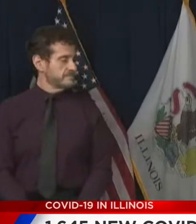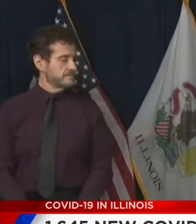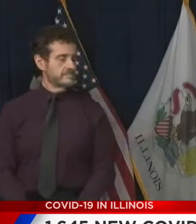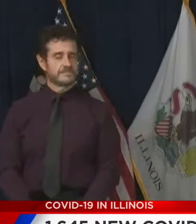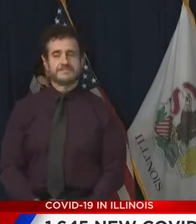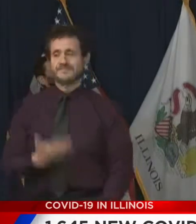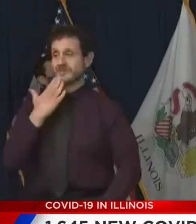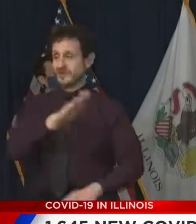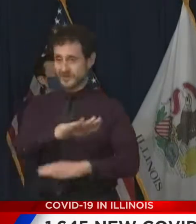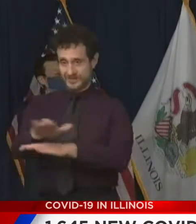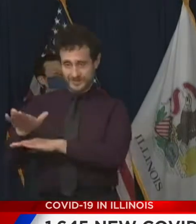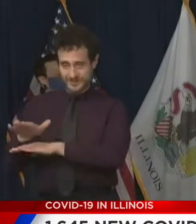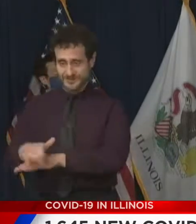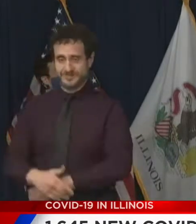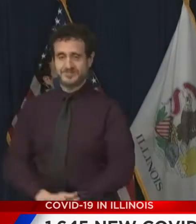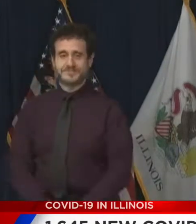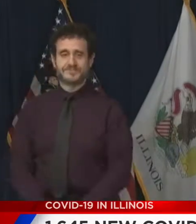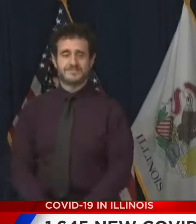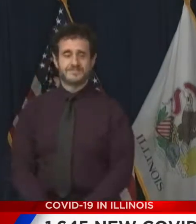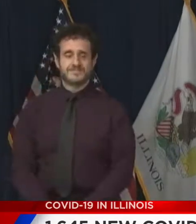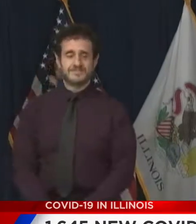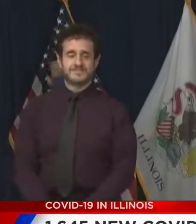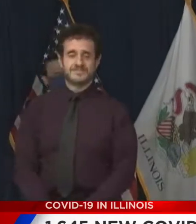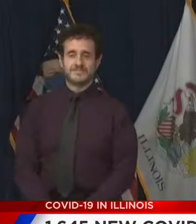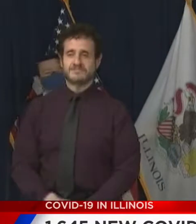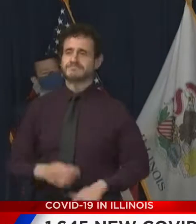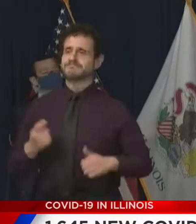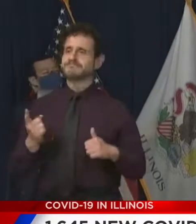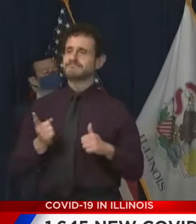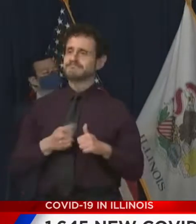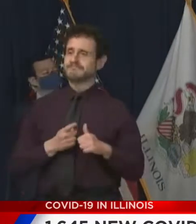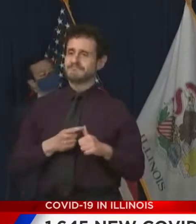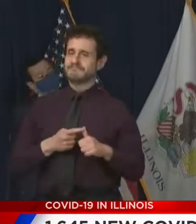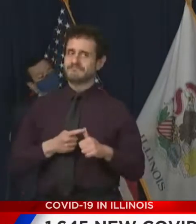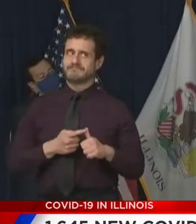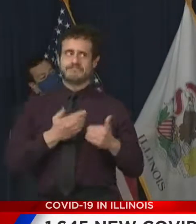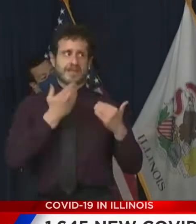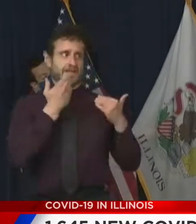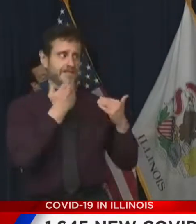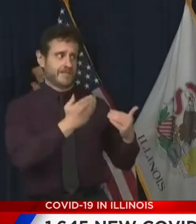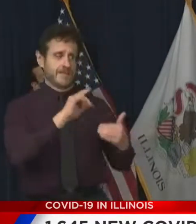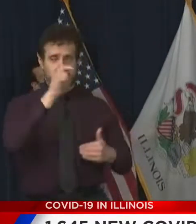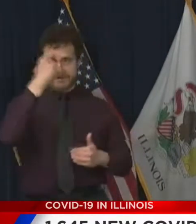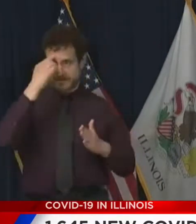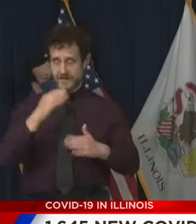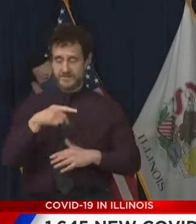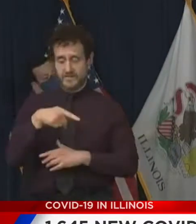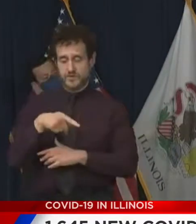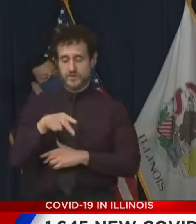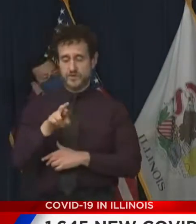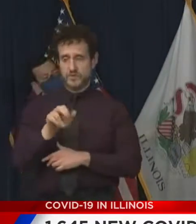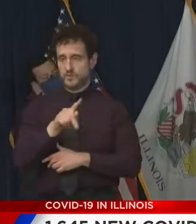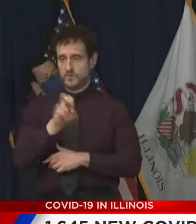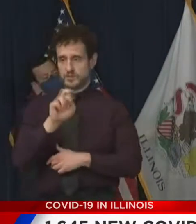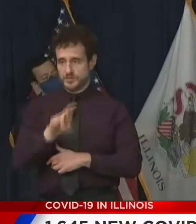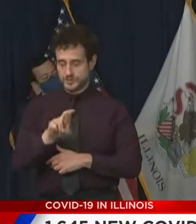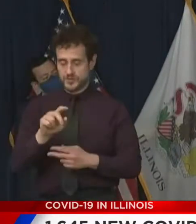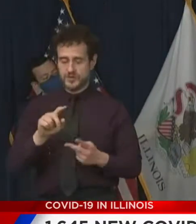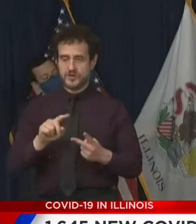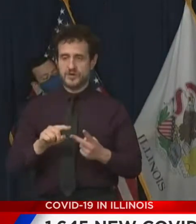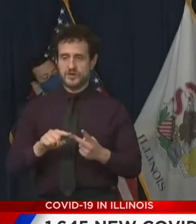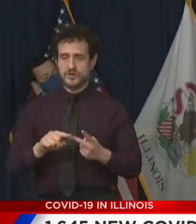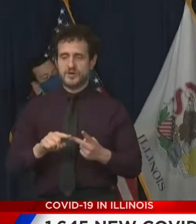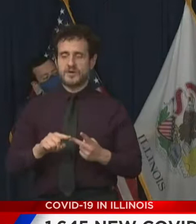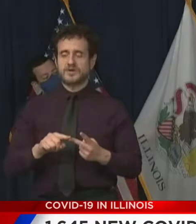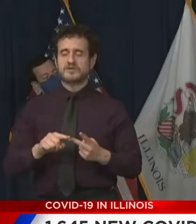Good afternoon. First, I would like to thank Governor Pritzker and Director Negron on